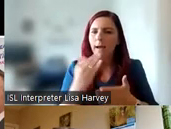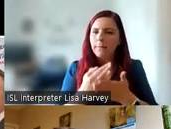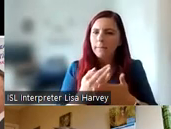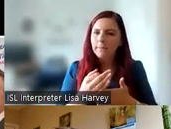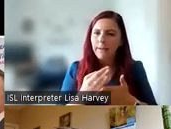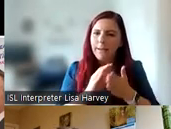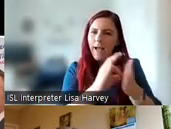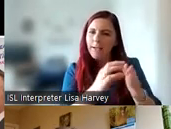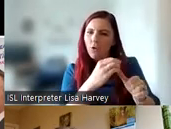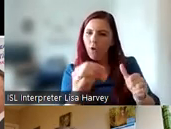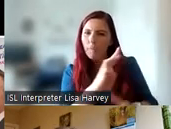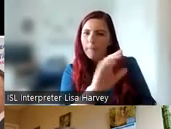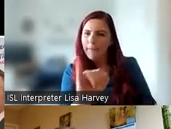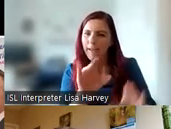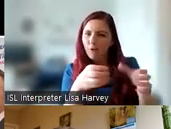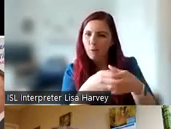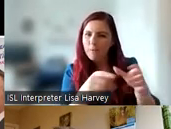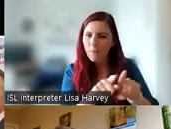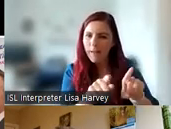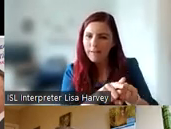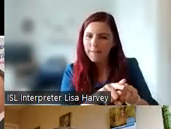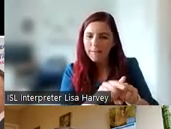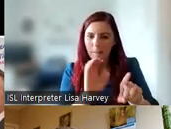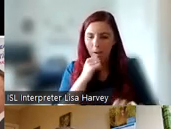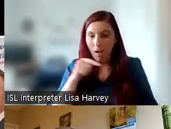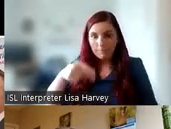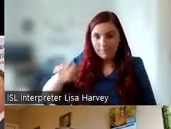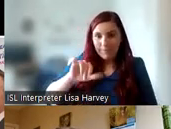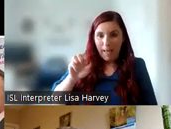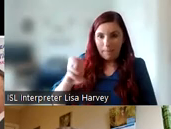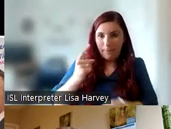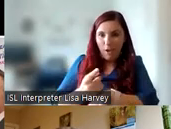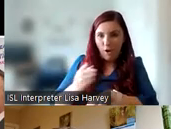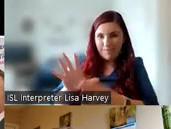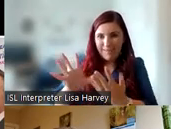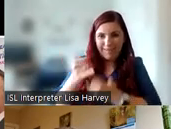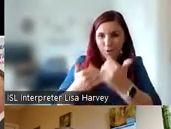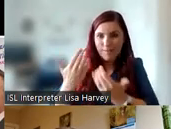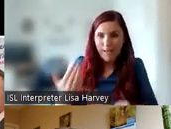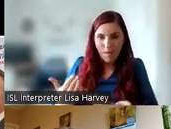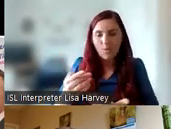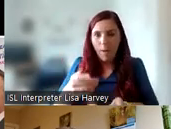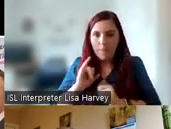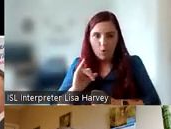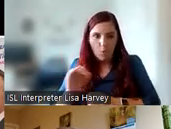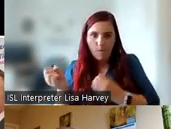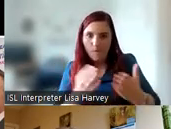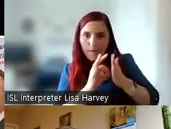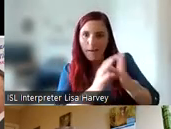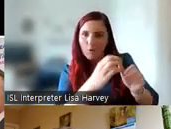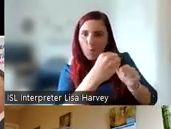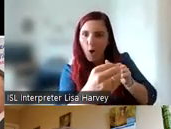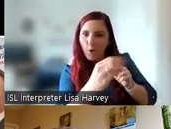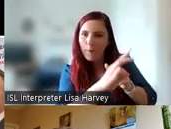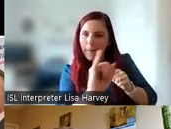PPI groups as well, because I suppose they've been around for 10 years now. And so they often kind of are